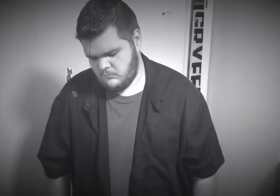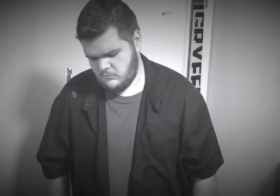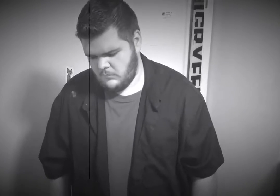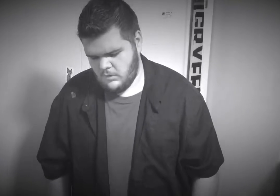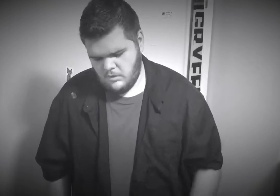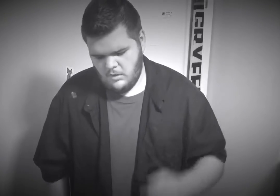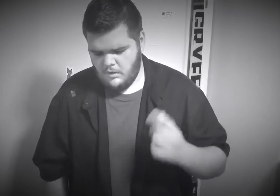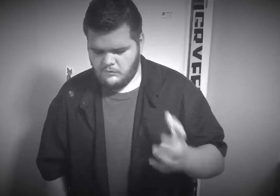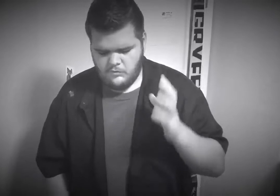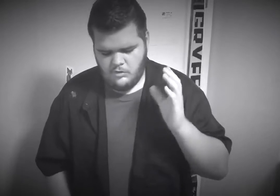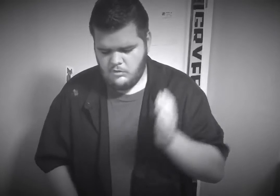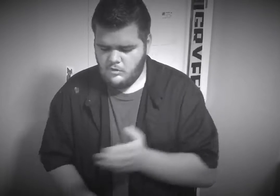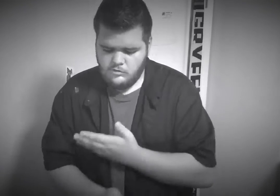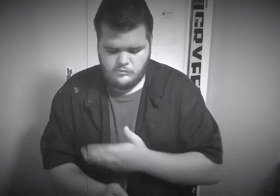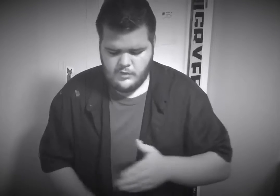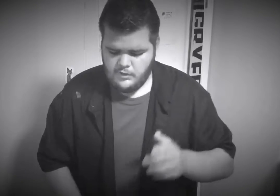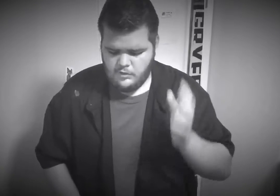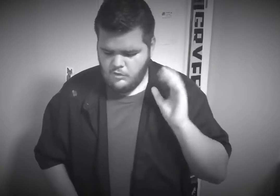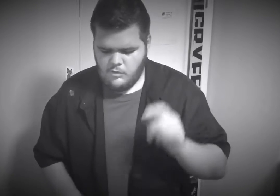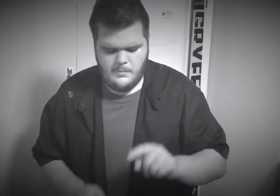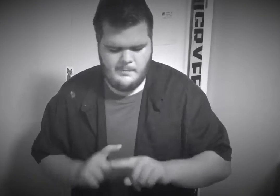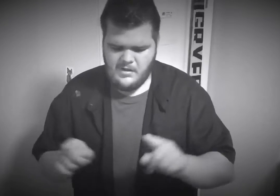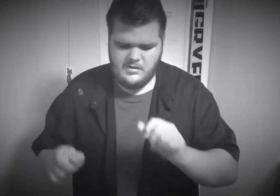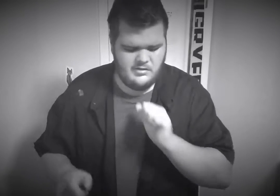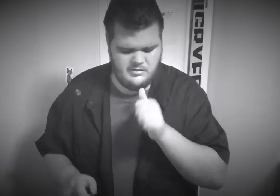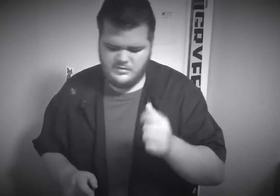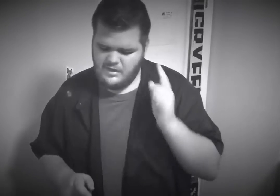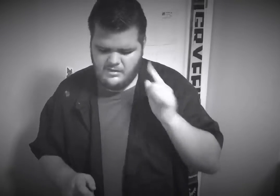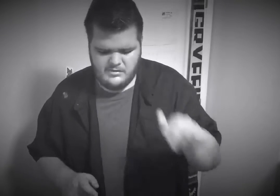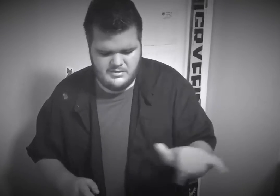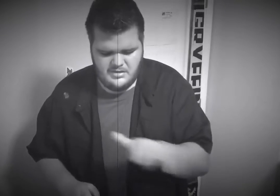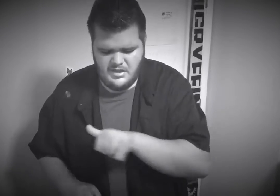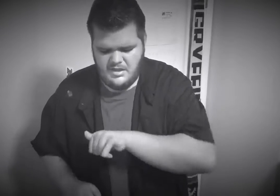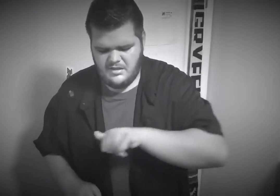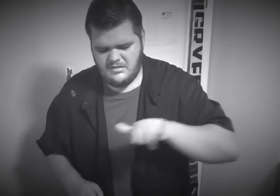Our song on the radio but it don't sound the same